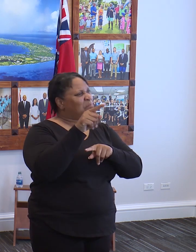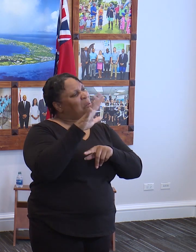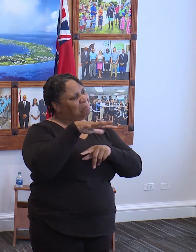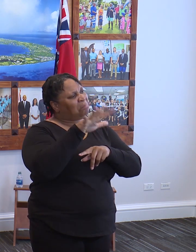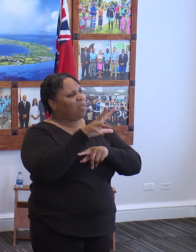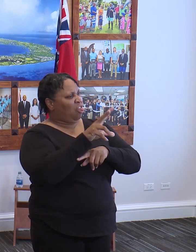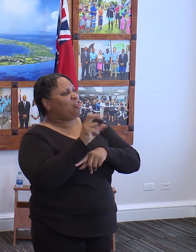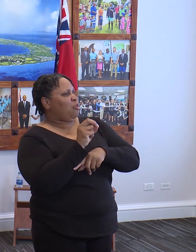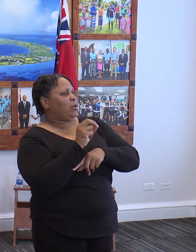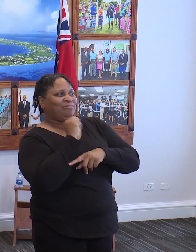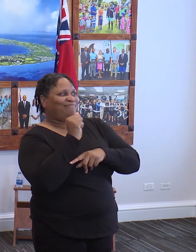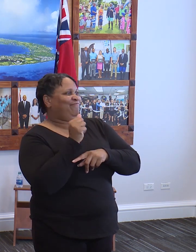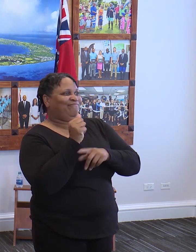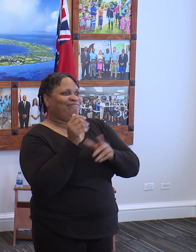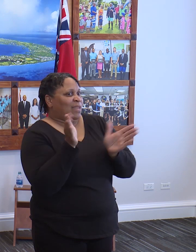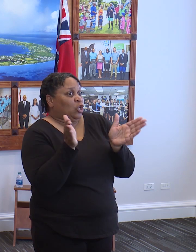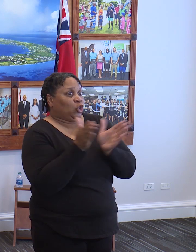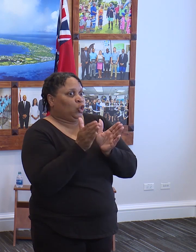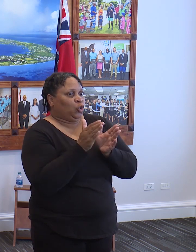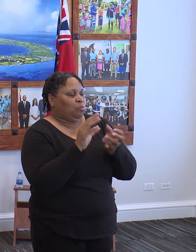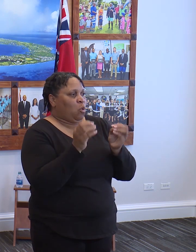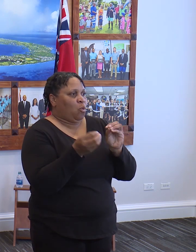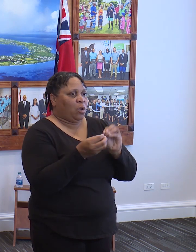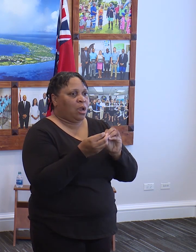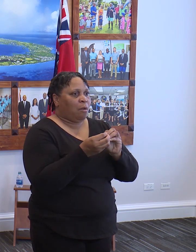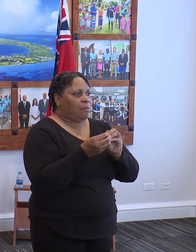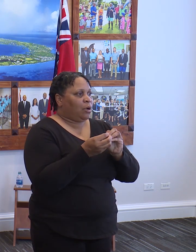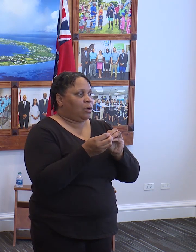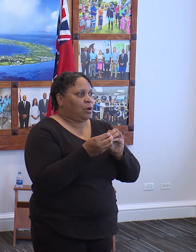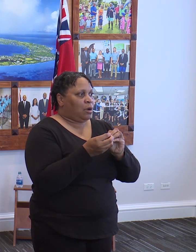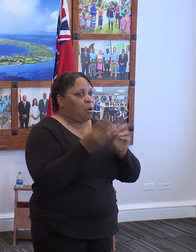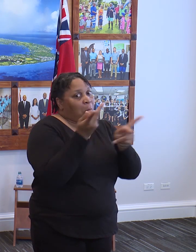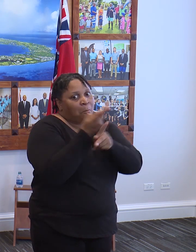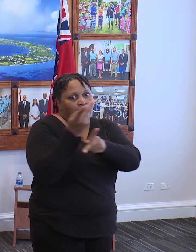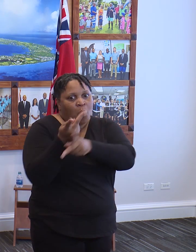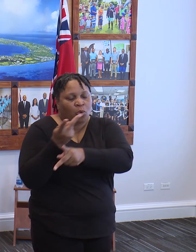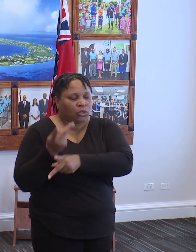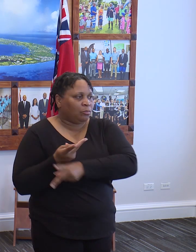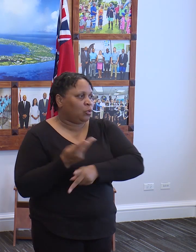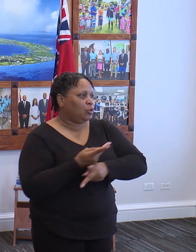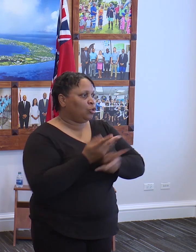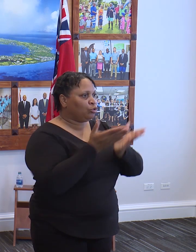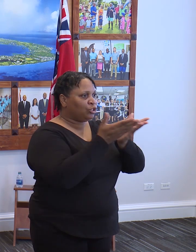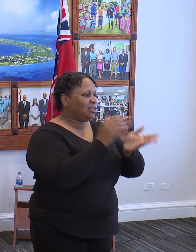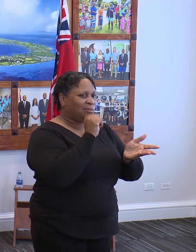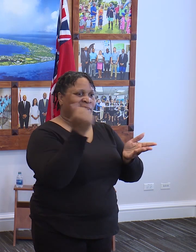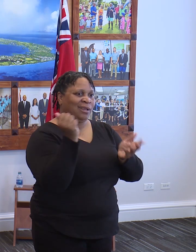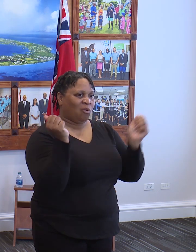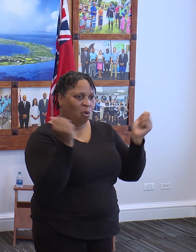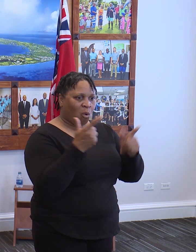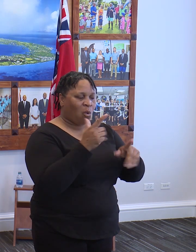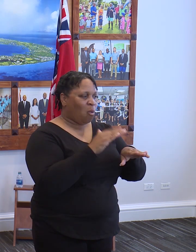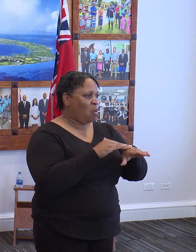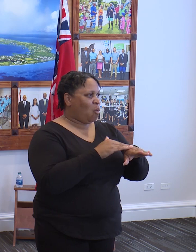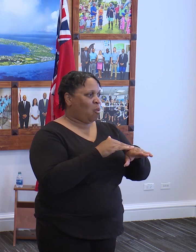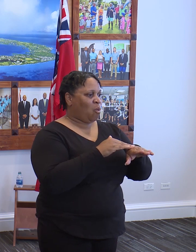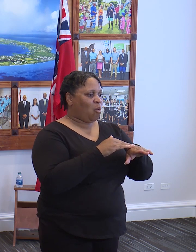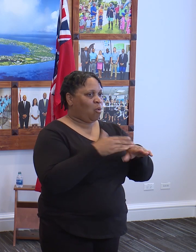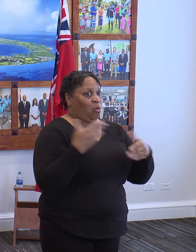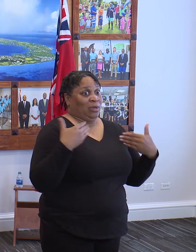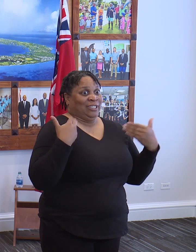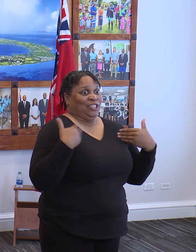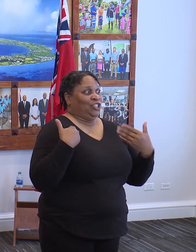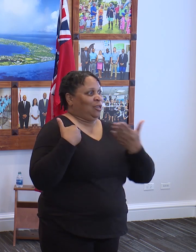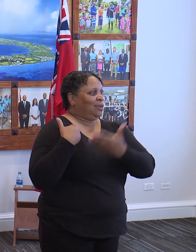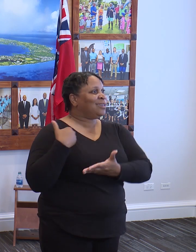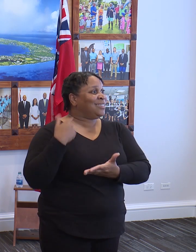30. So it is not a small number of persons of which we're talking about on multiple different cruise ships. And not all of these persons are as young as